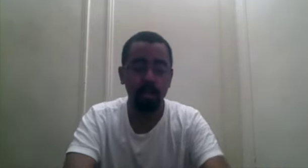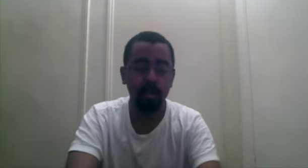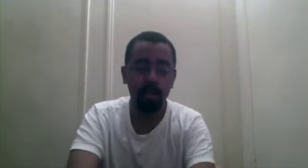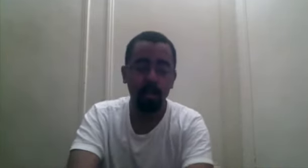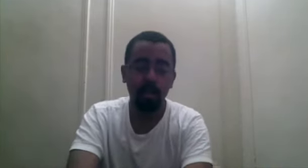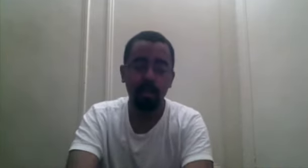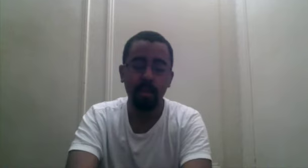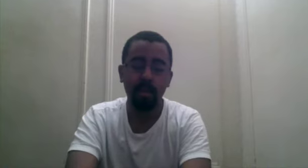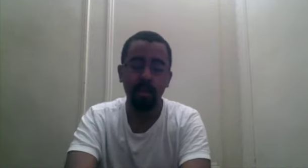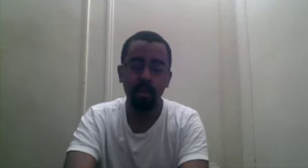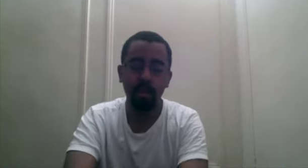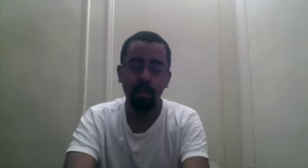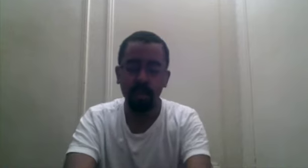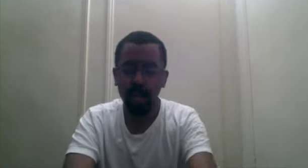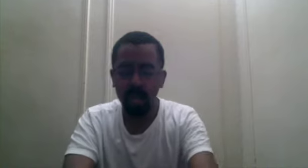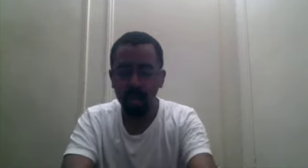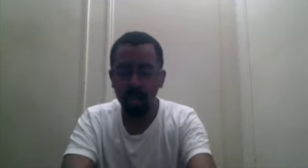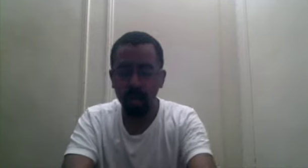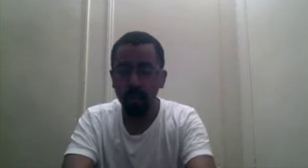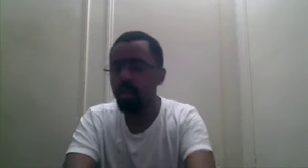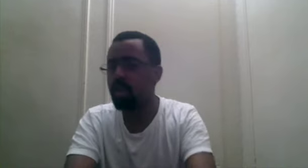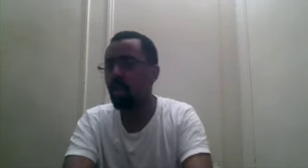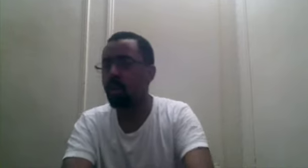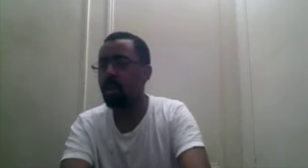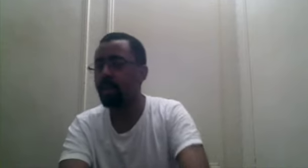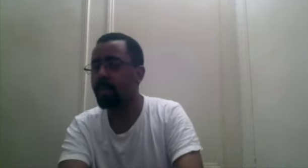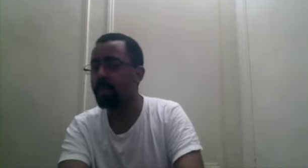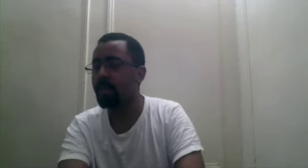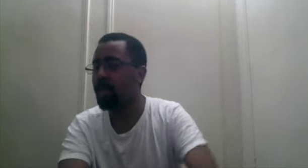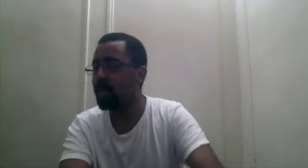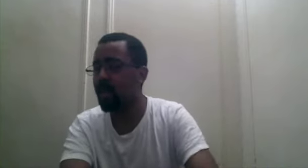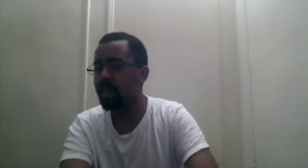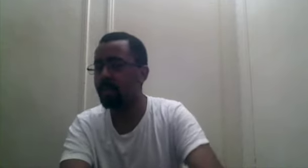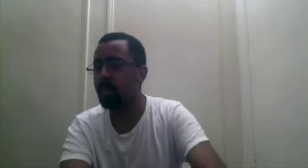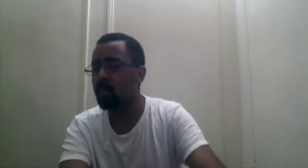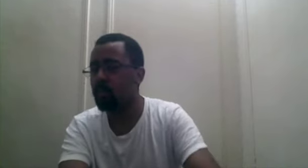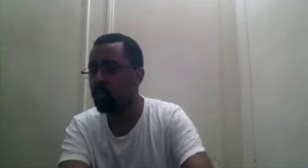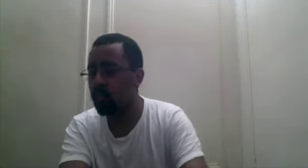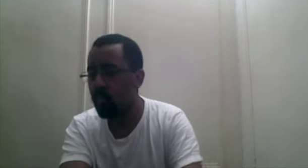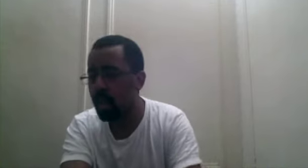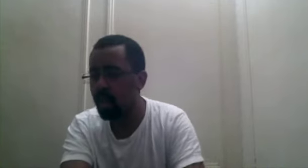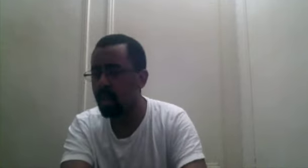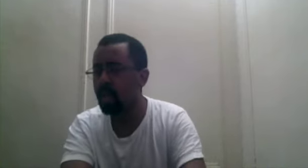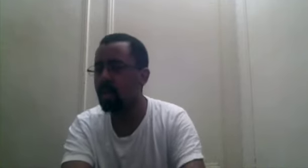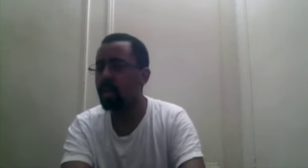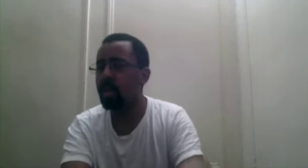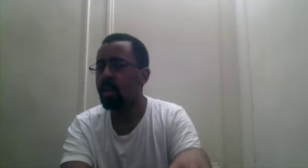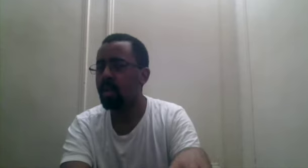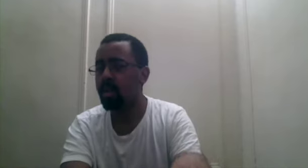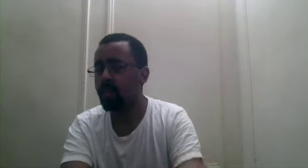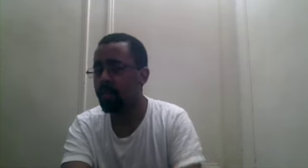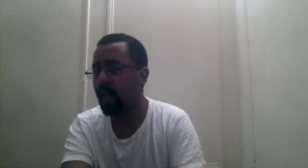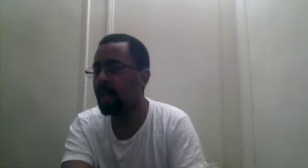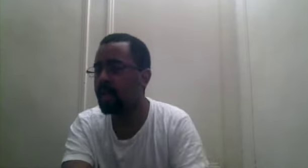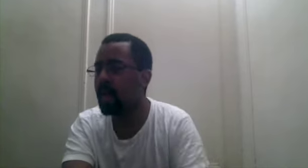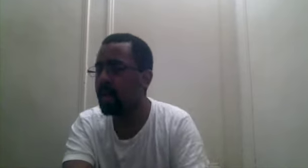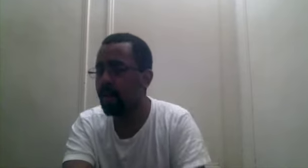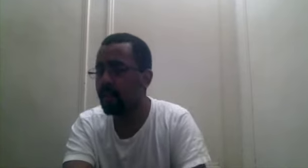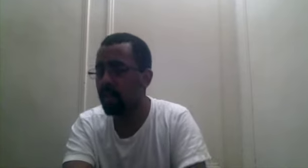placed as the new government. Fujitora comes up to him and says something really surprising. I never thought